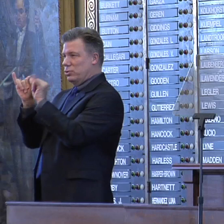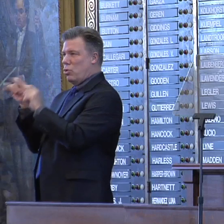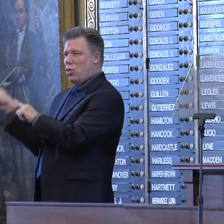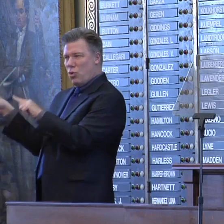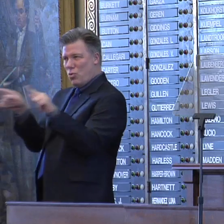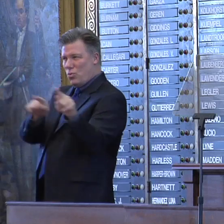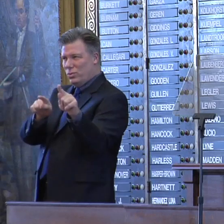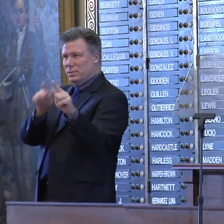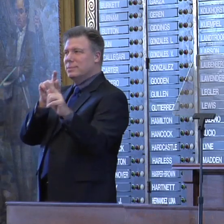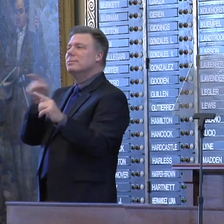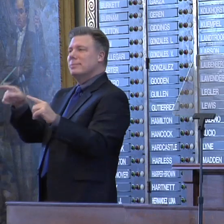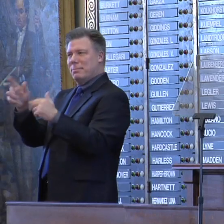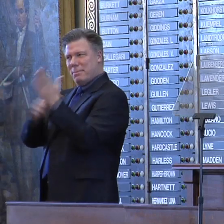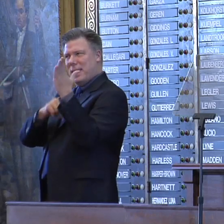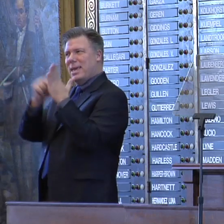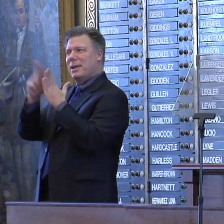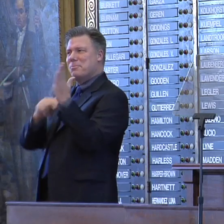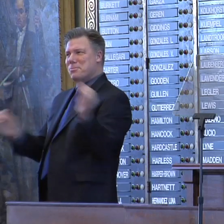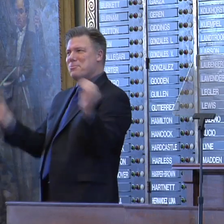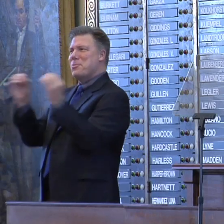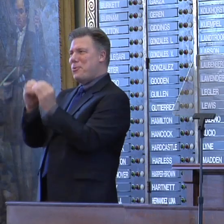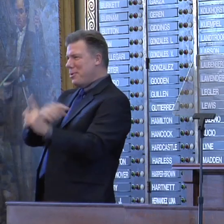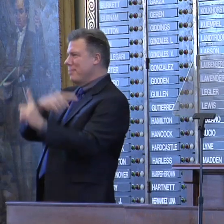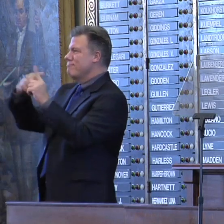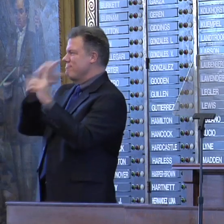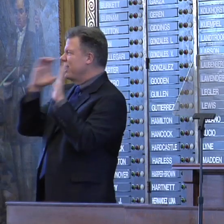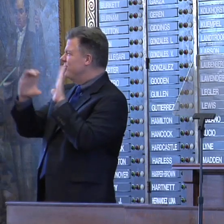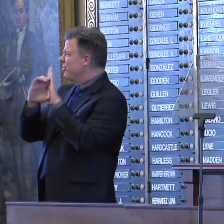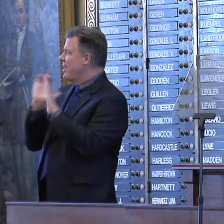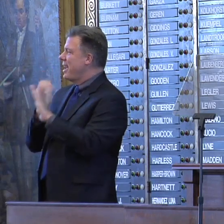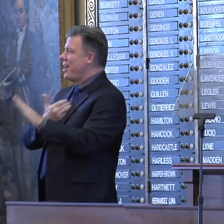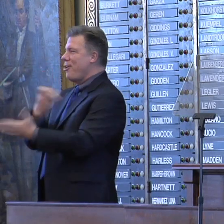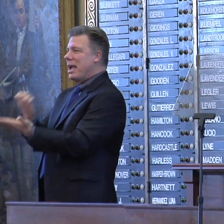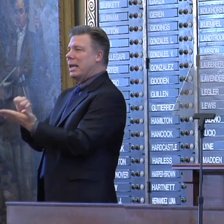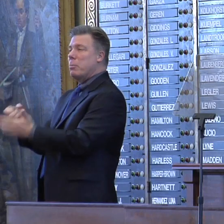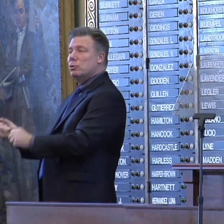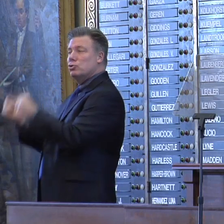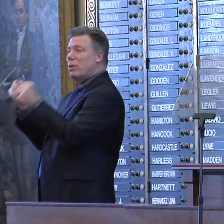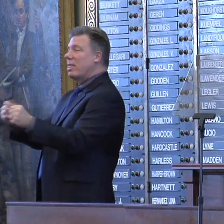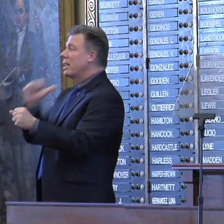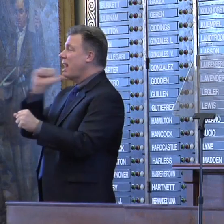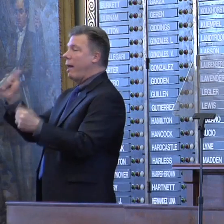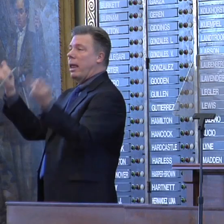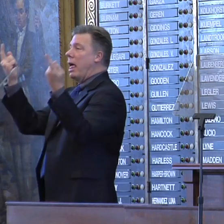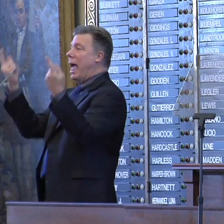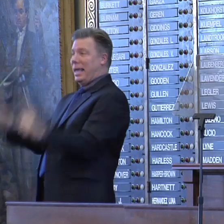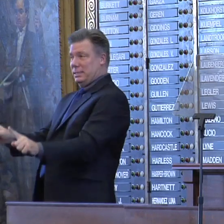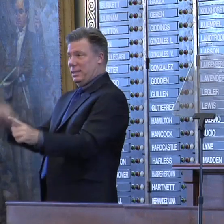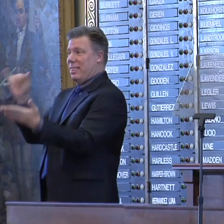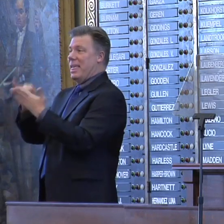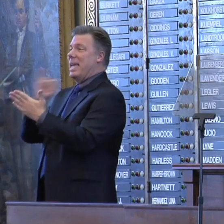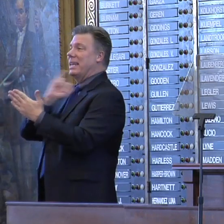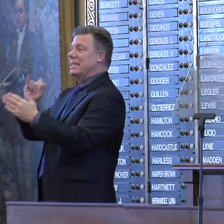bit more encouraging picture, don't they? Our economic strength is no accident. It's a testimony to our